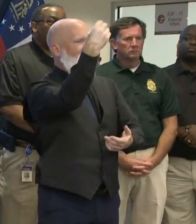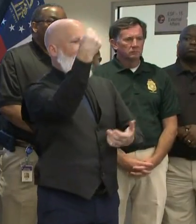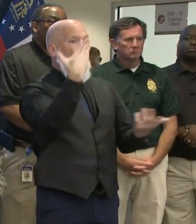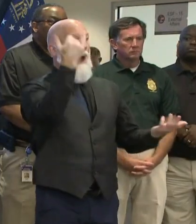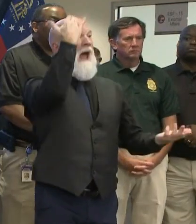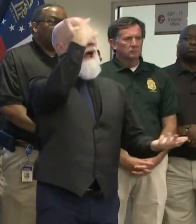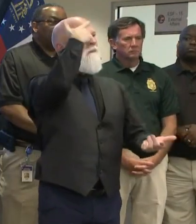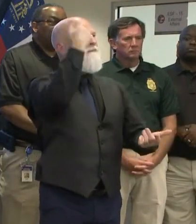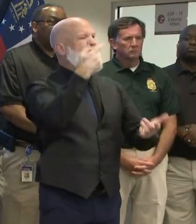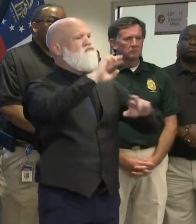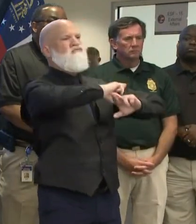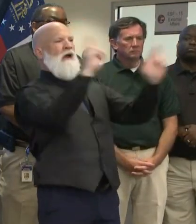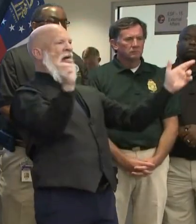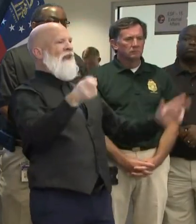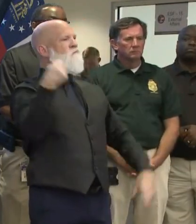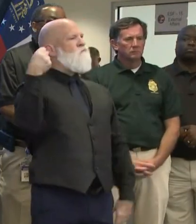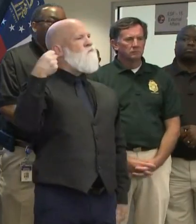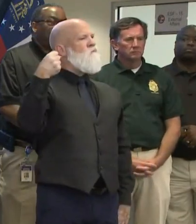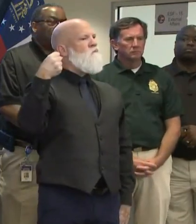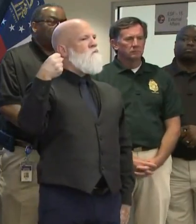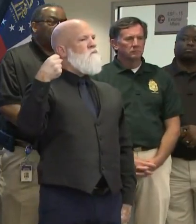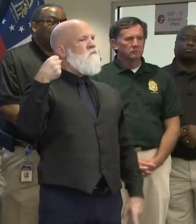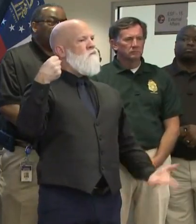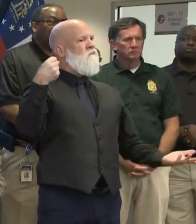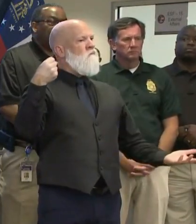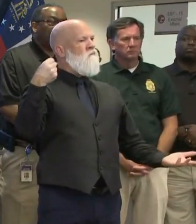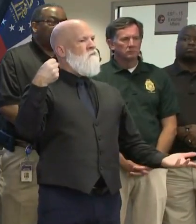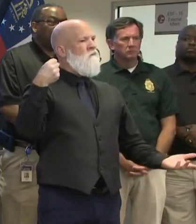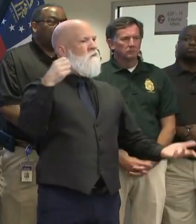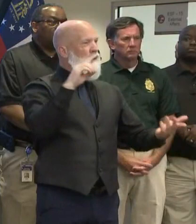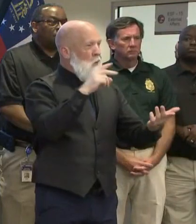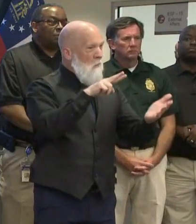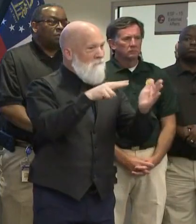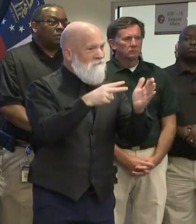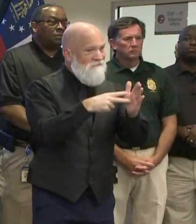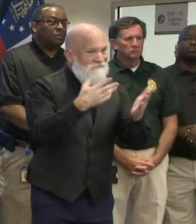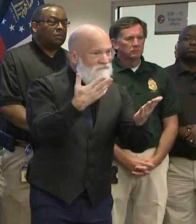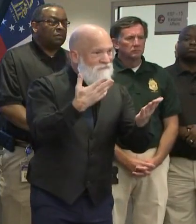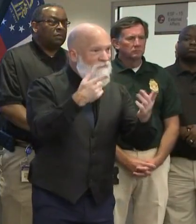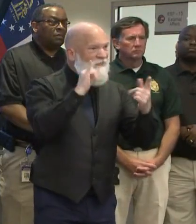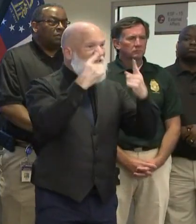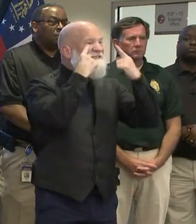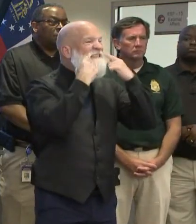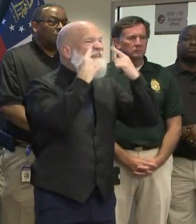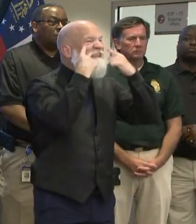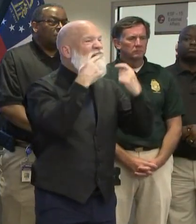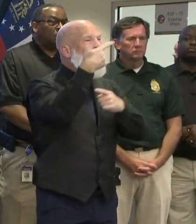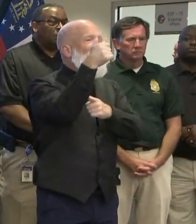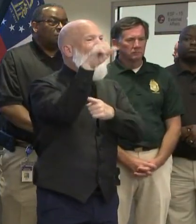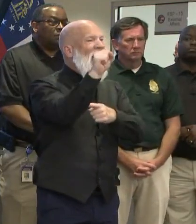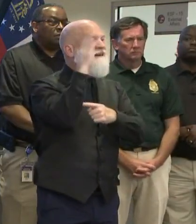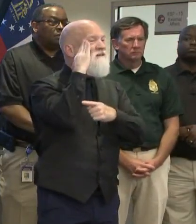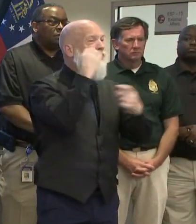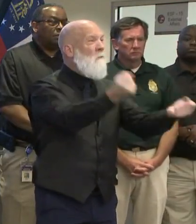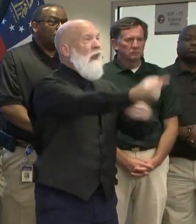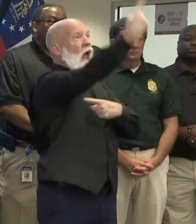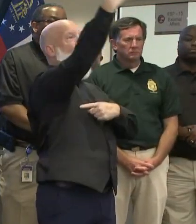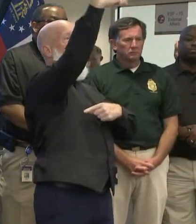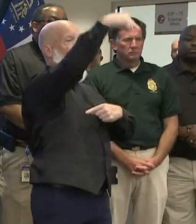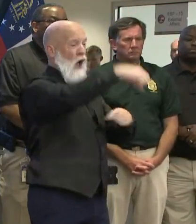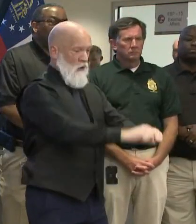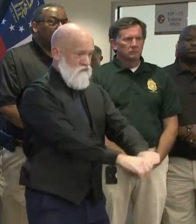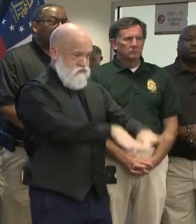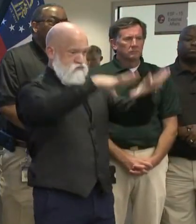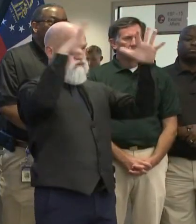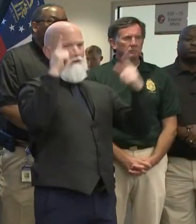They're going to go pick the gas up and throw it back at the law enforcement officials. It simply would be doing nothing if they